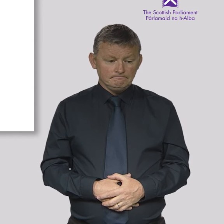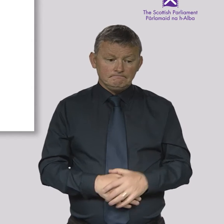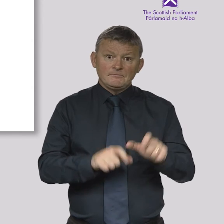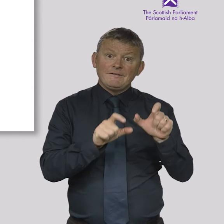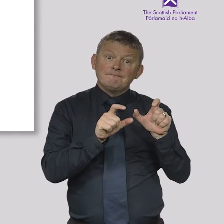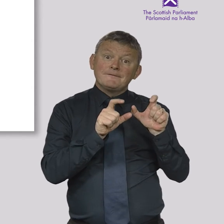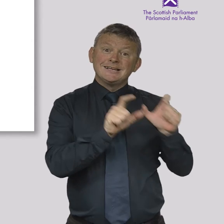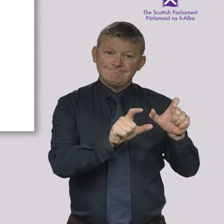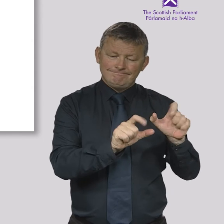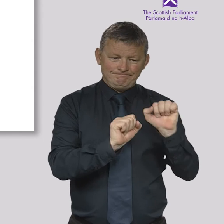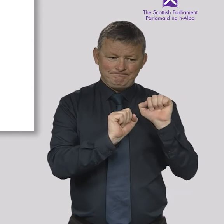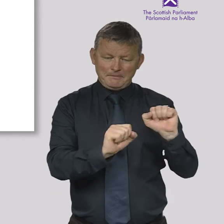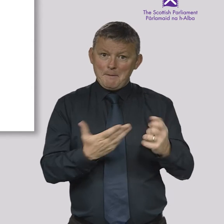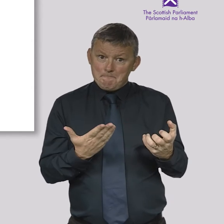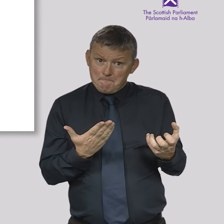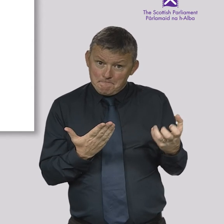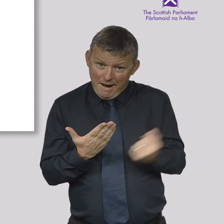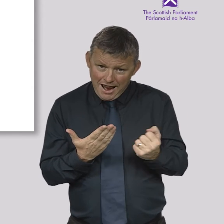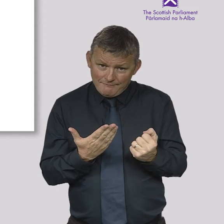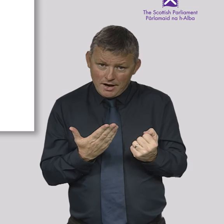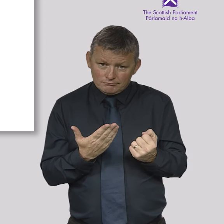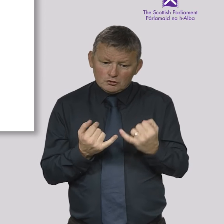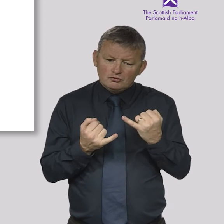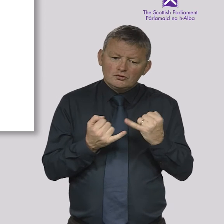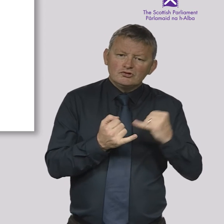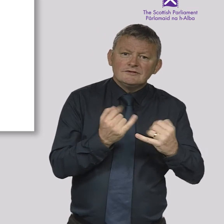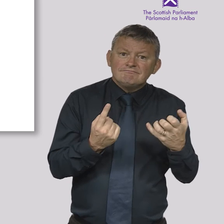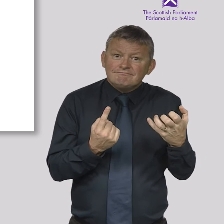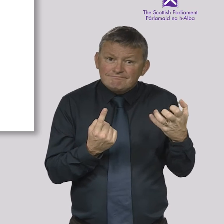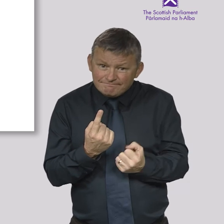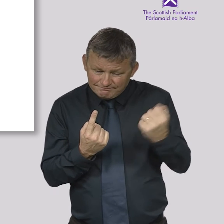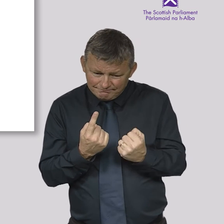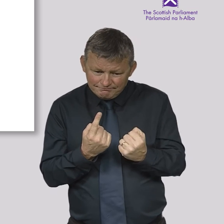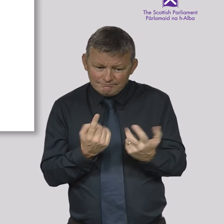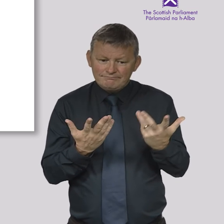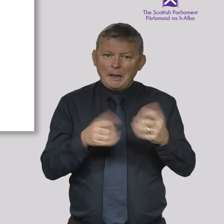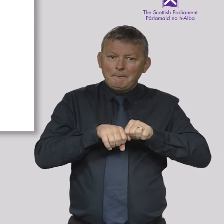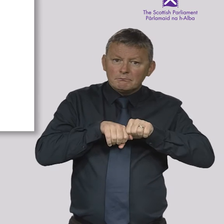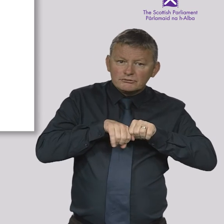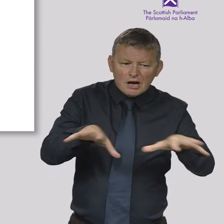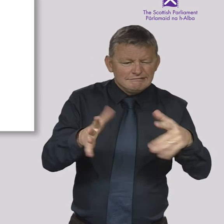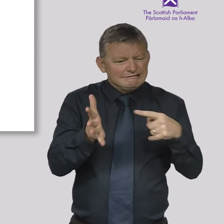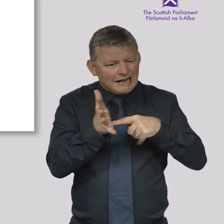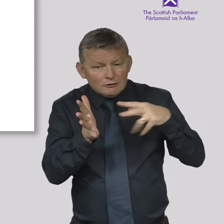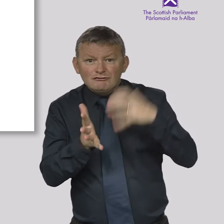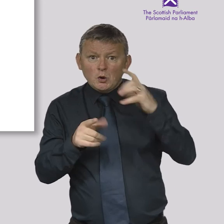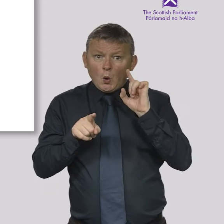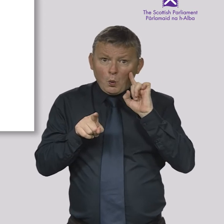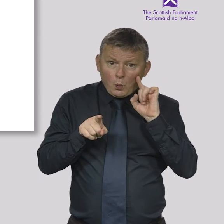Reserved matters include Benefits and Social Security Broadcasting